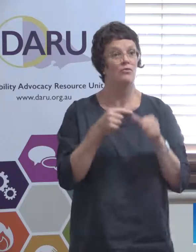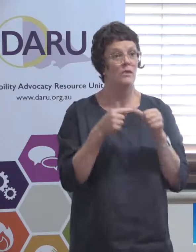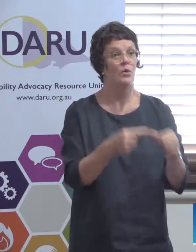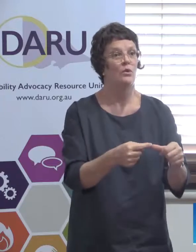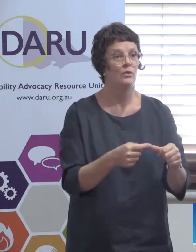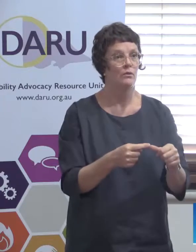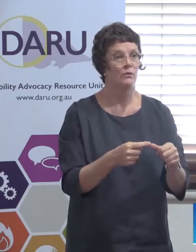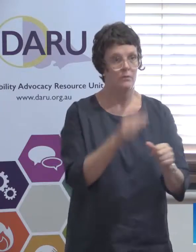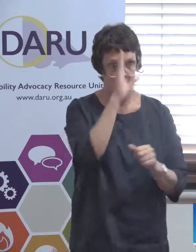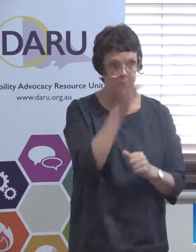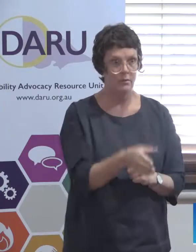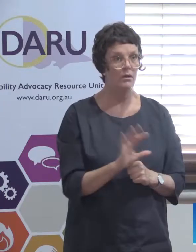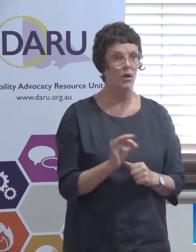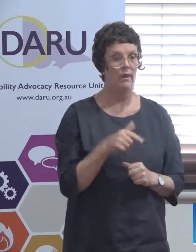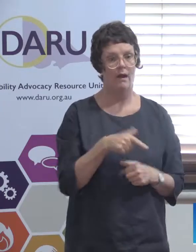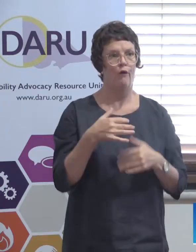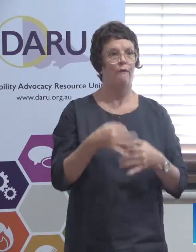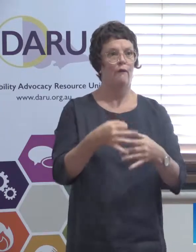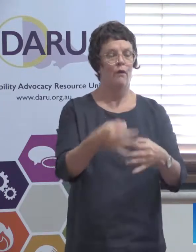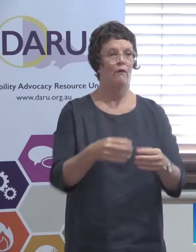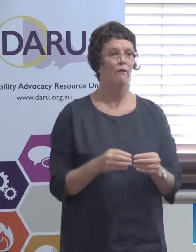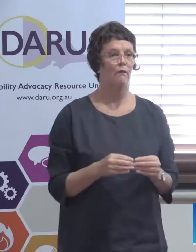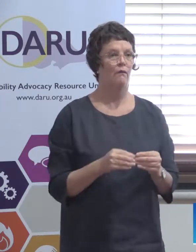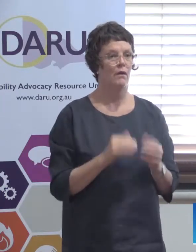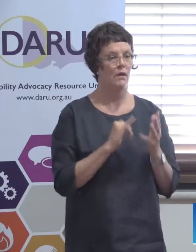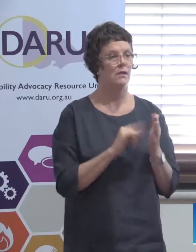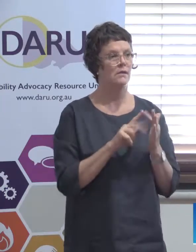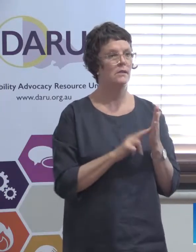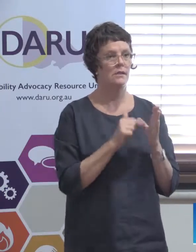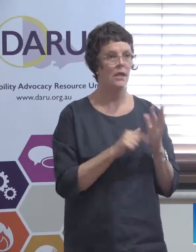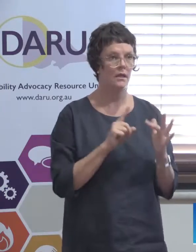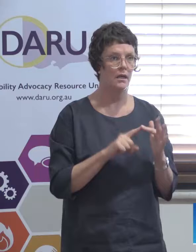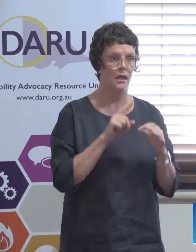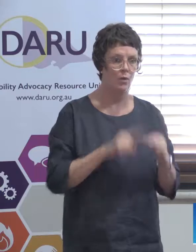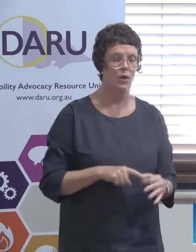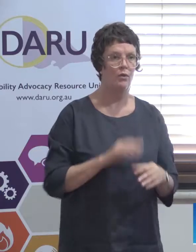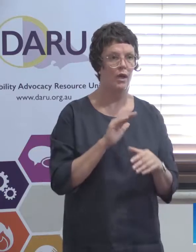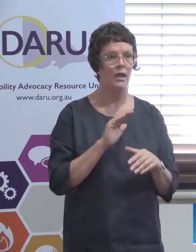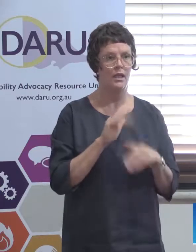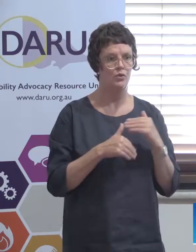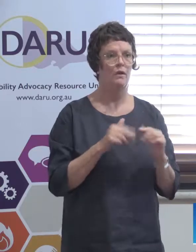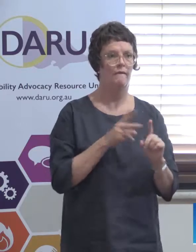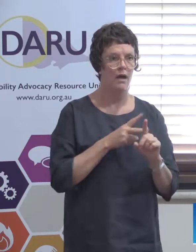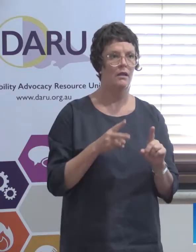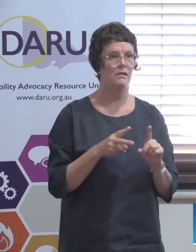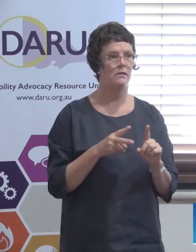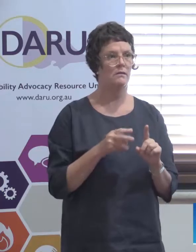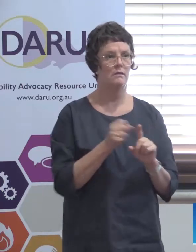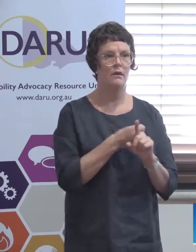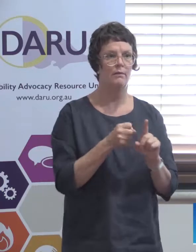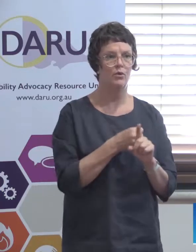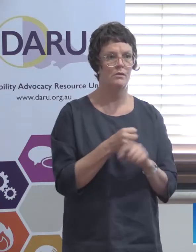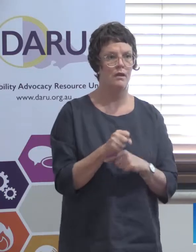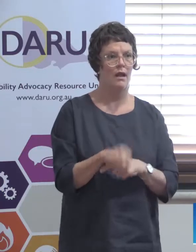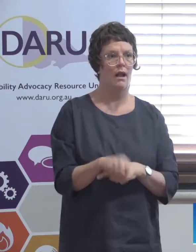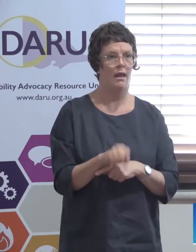that you know the senate inquiry into violence abuse and neglect against people with disabilities the perfect example the government took 15 months to